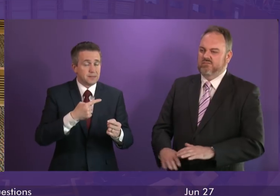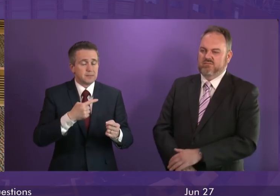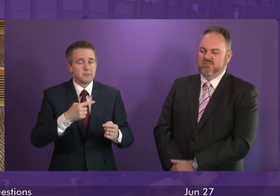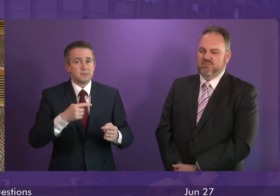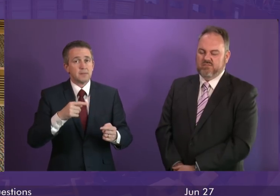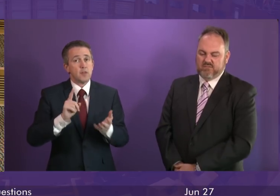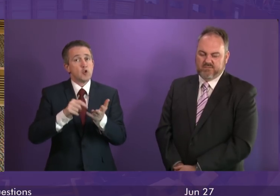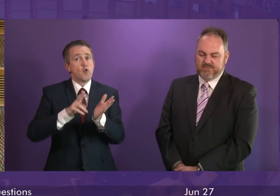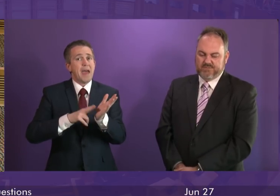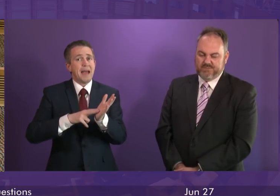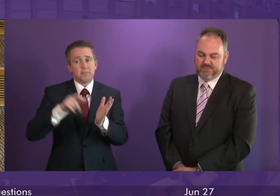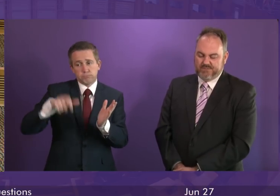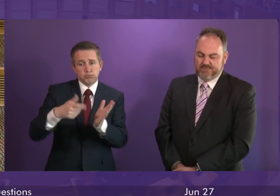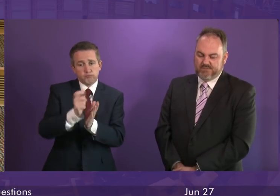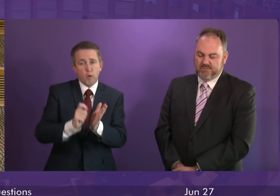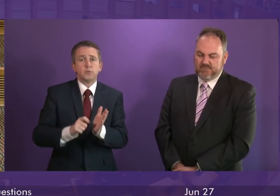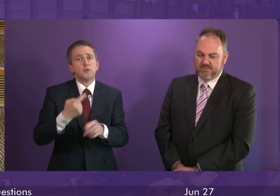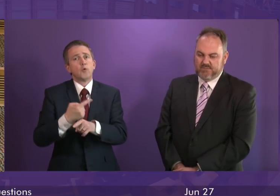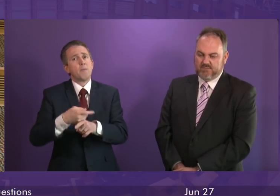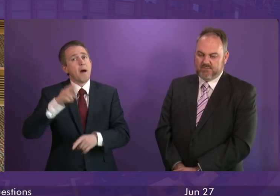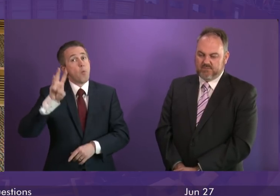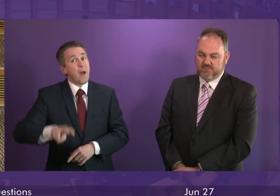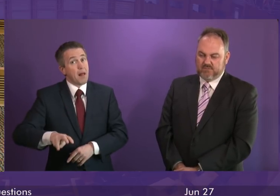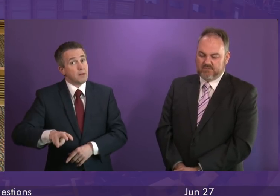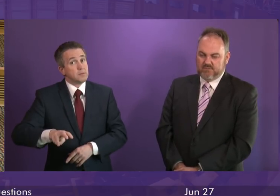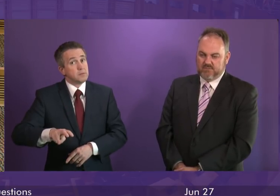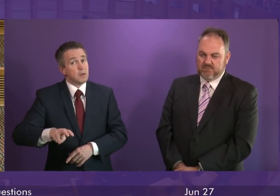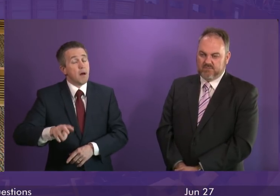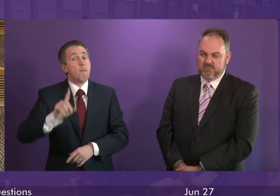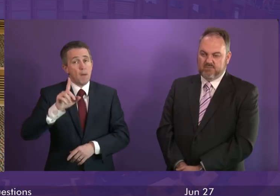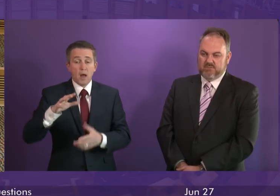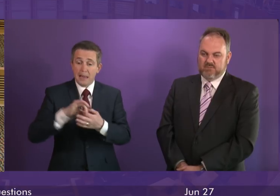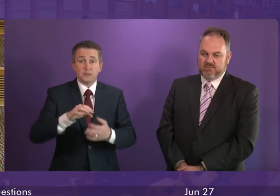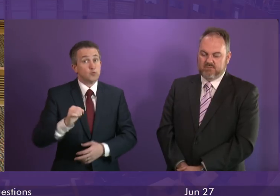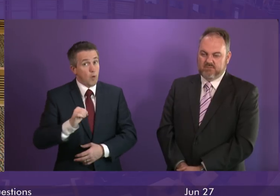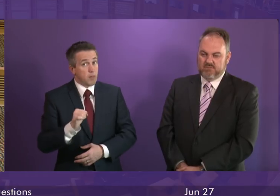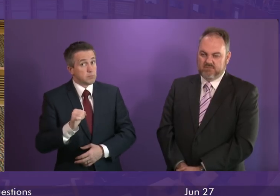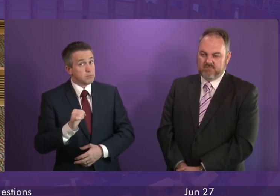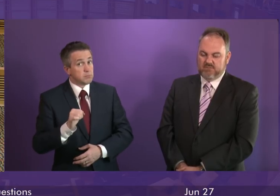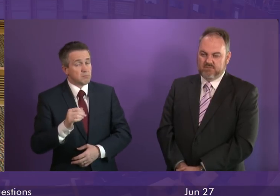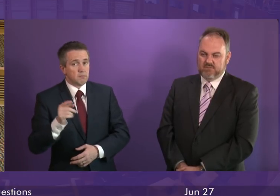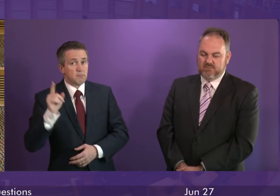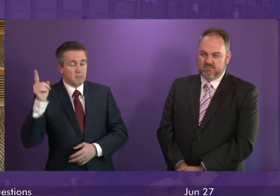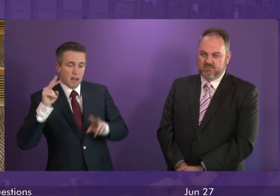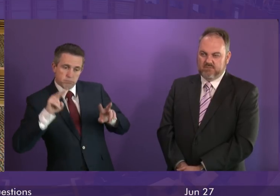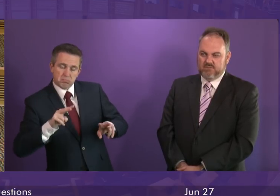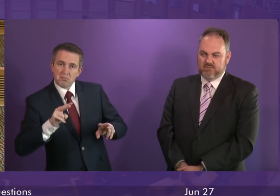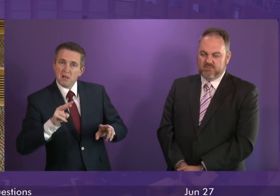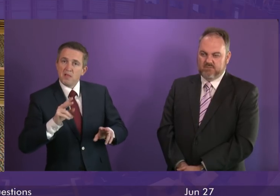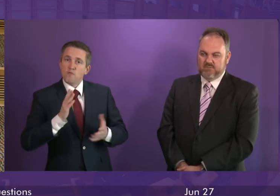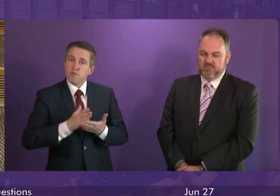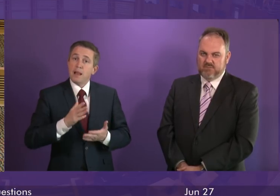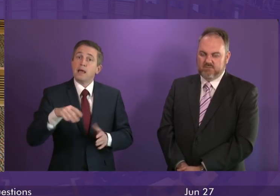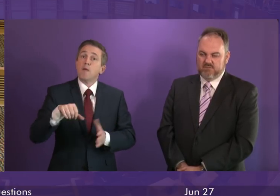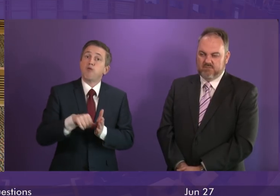this and it was in his statement specifically on Wales but it has wider applicability. There is wide consensus among stakeholders that benefit